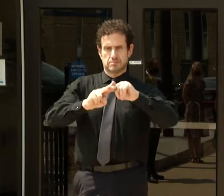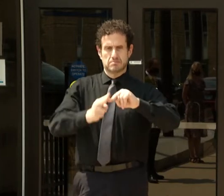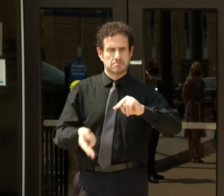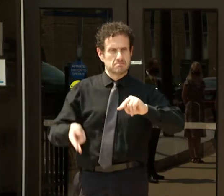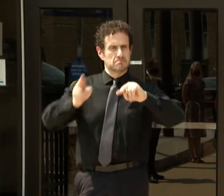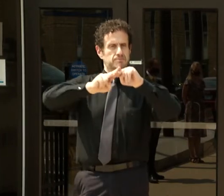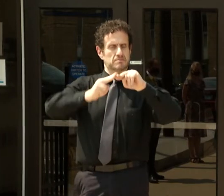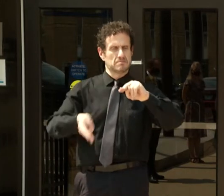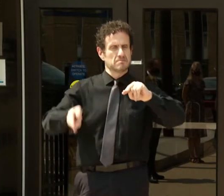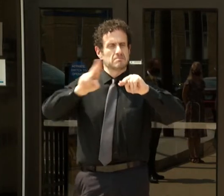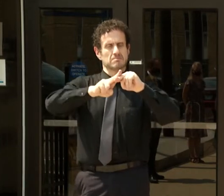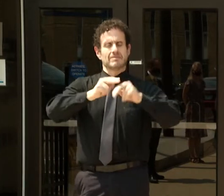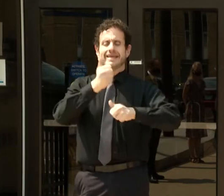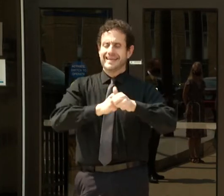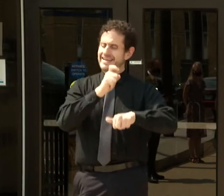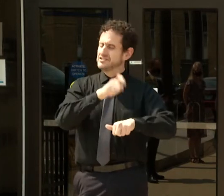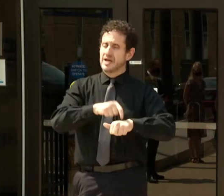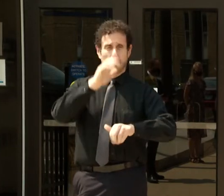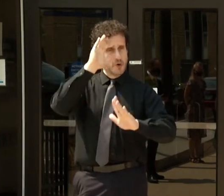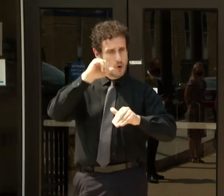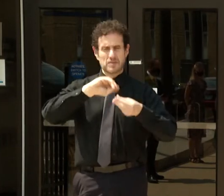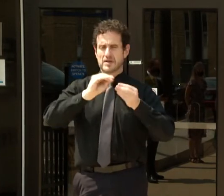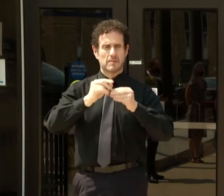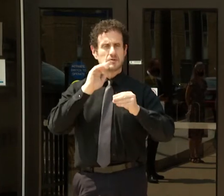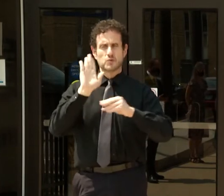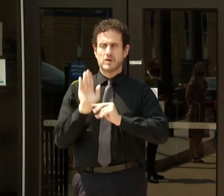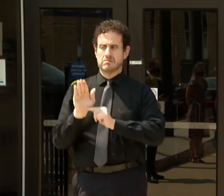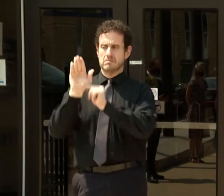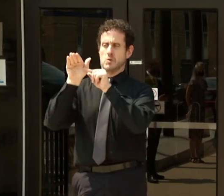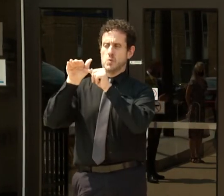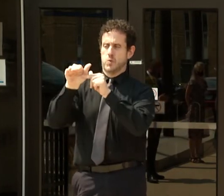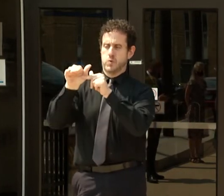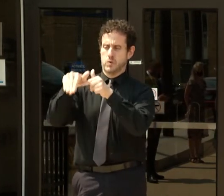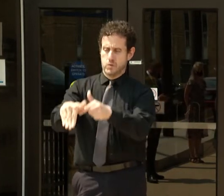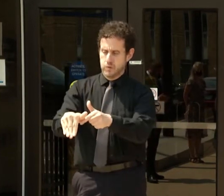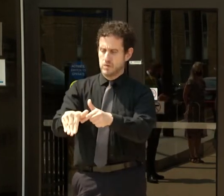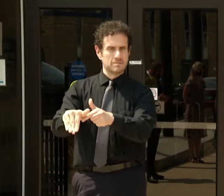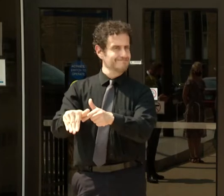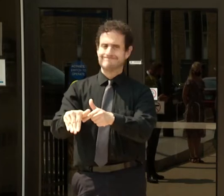Each time we hoped the trends would reverse themselves, unfortunately they have not.